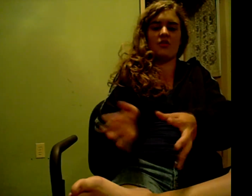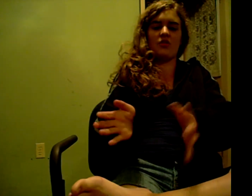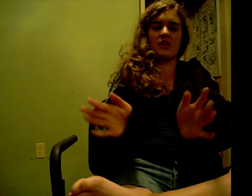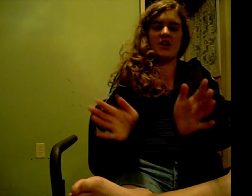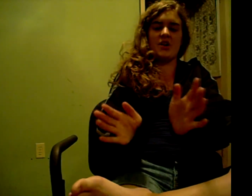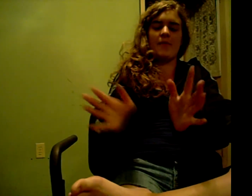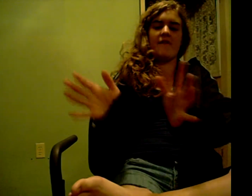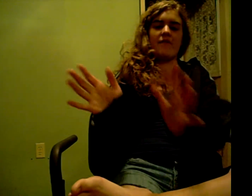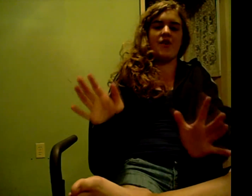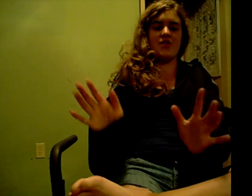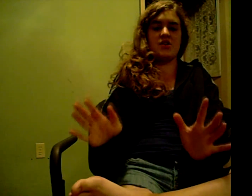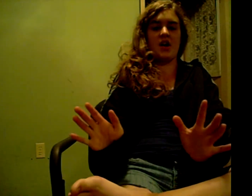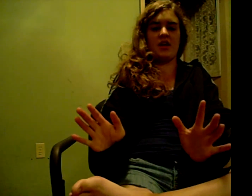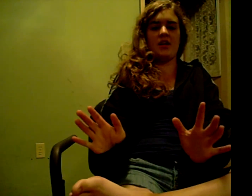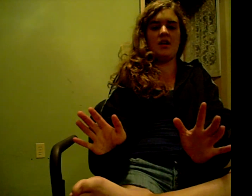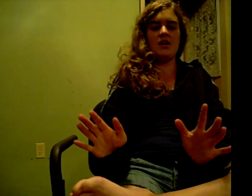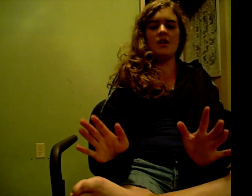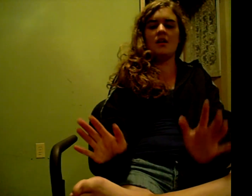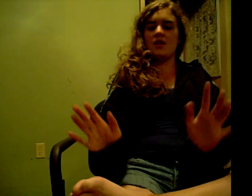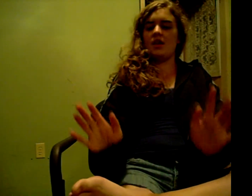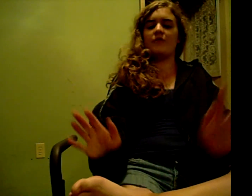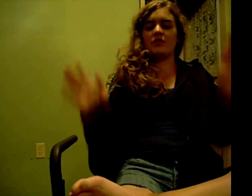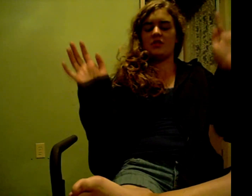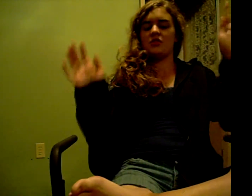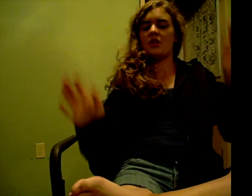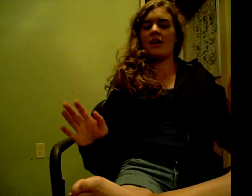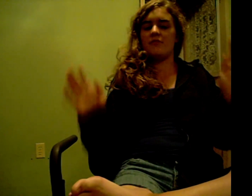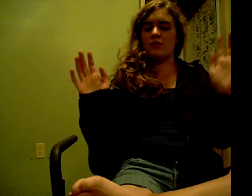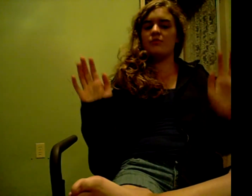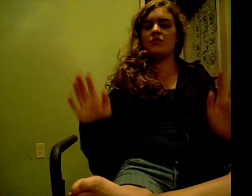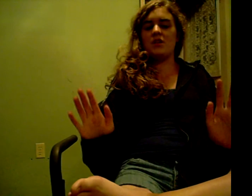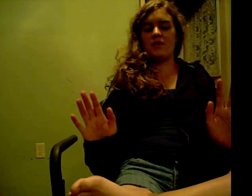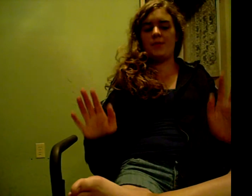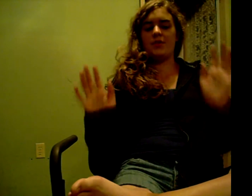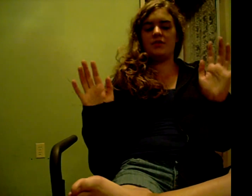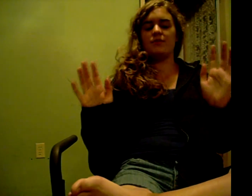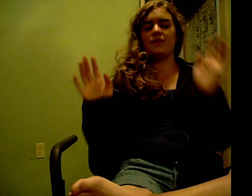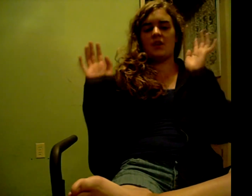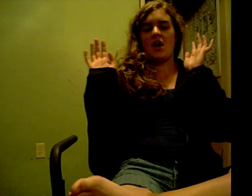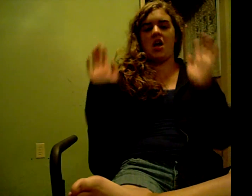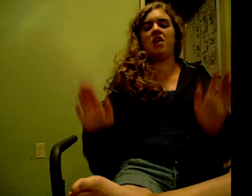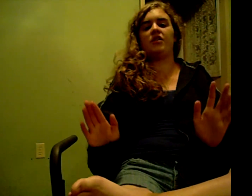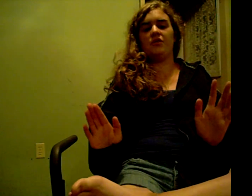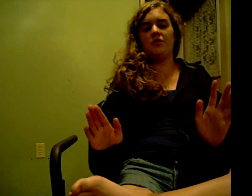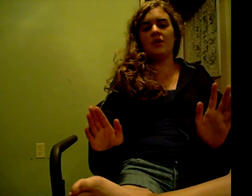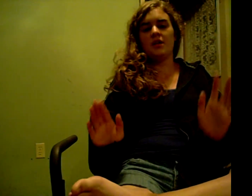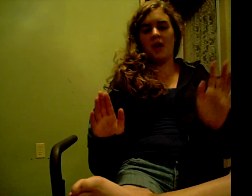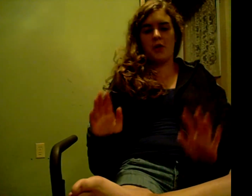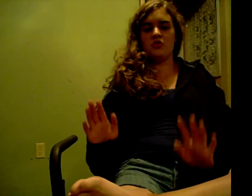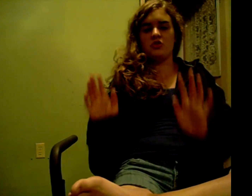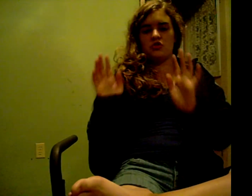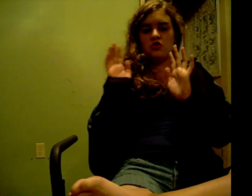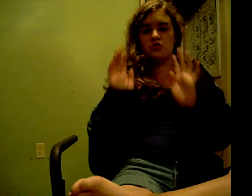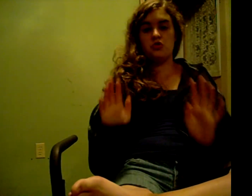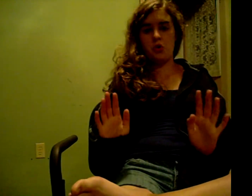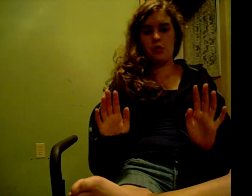all line up, I finally got it. And I was, I wouldn't give up, but this is something I had to do. I was stoked.